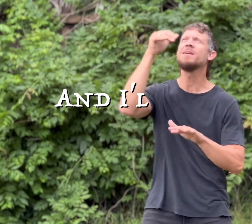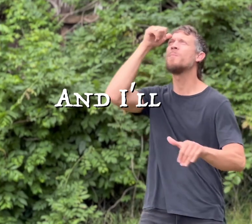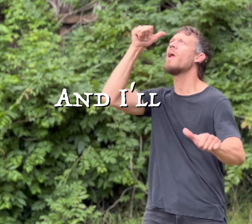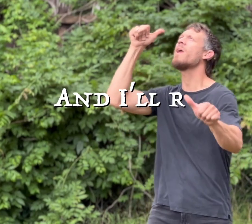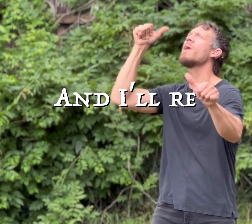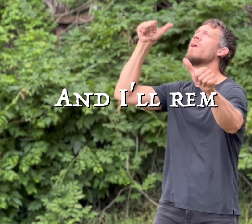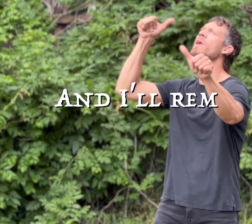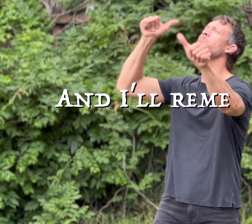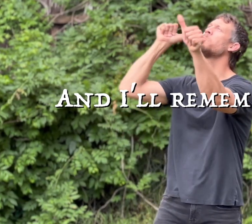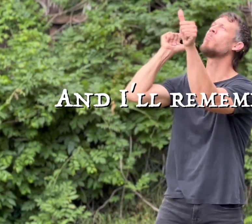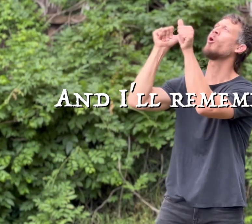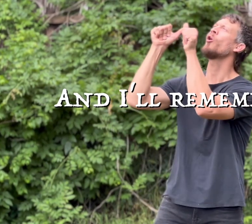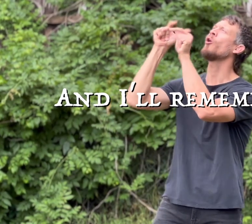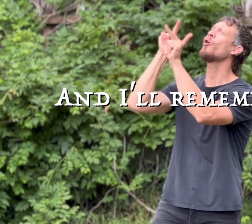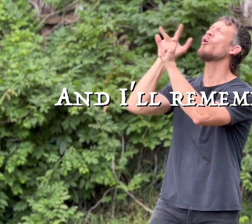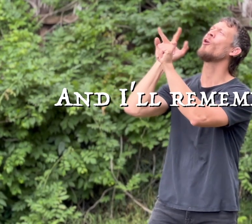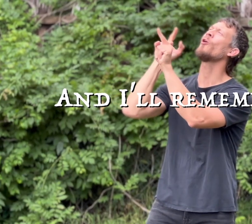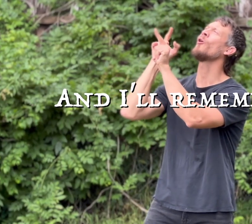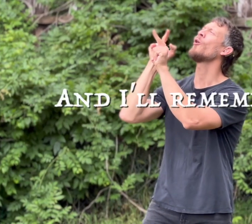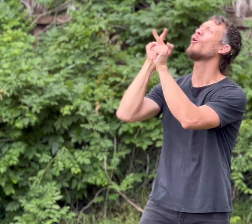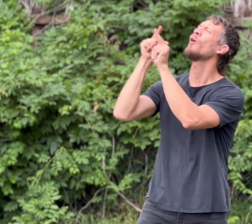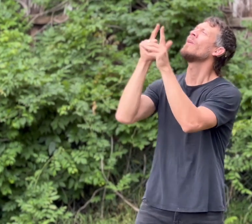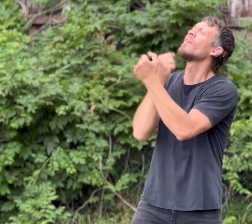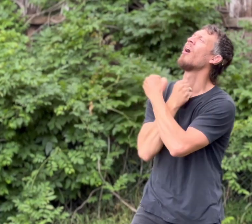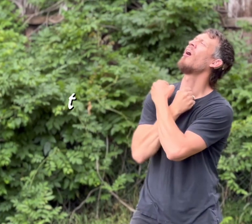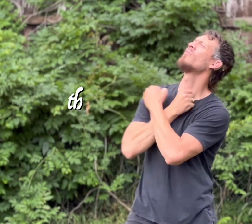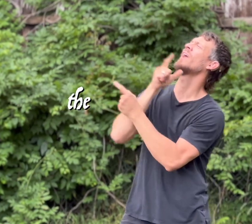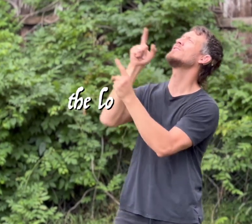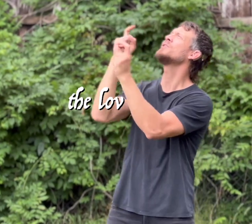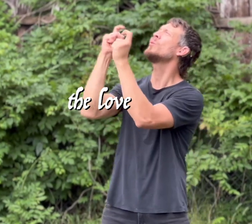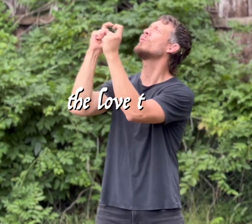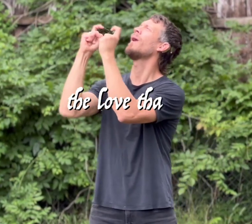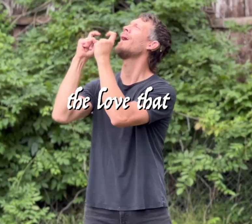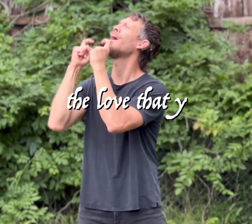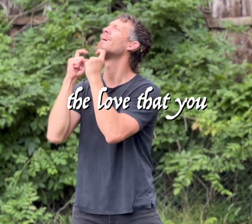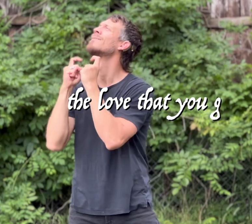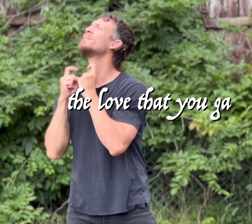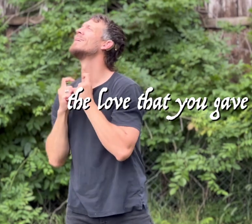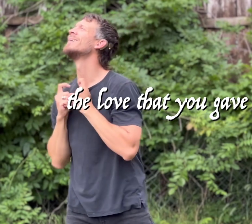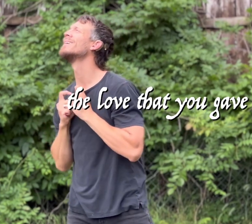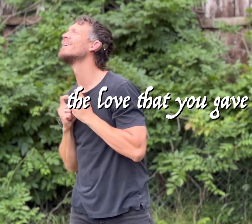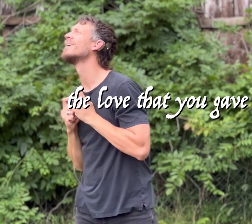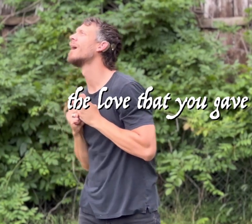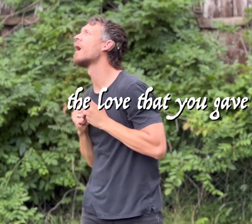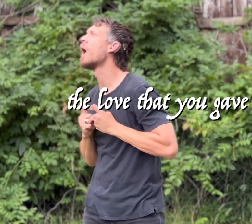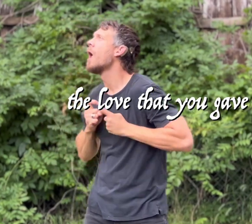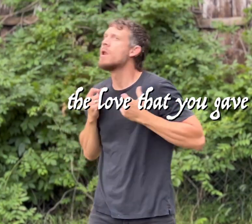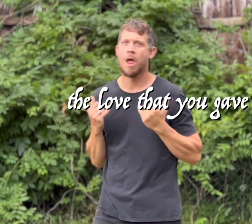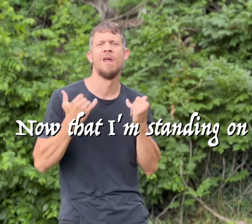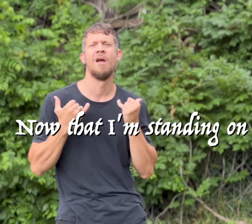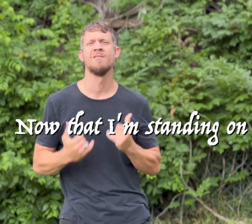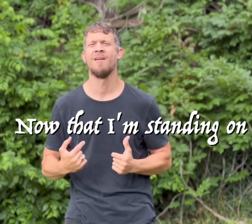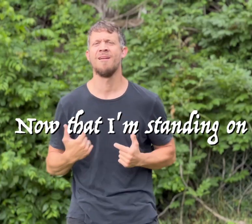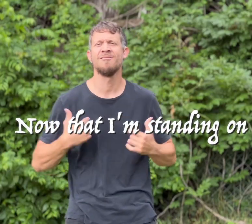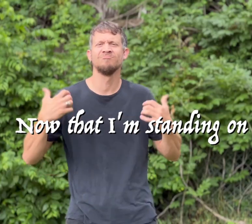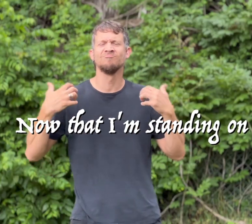remember The love that you gave me Now that I'm